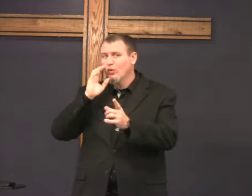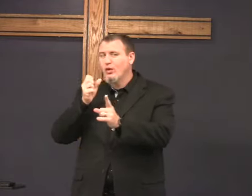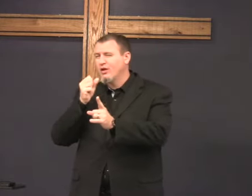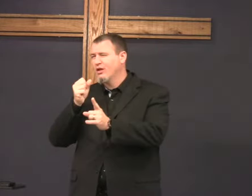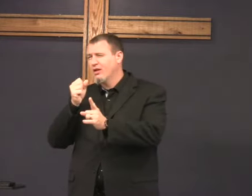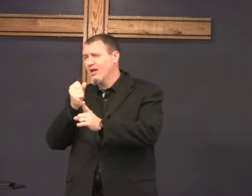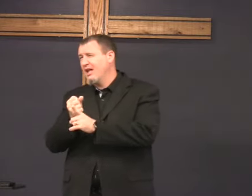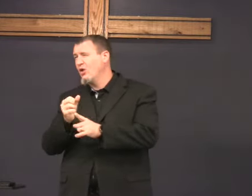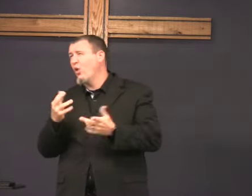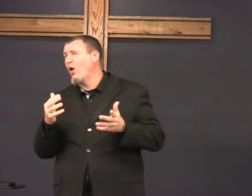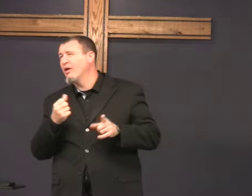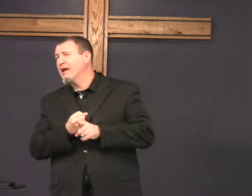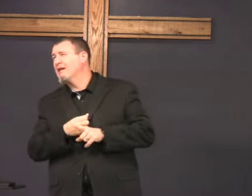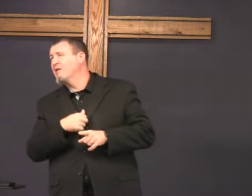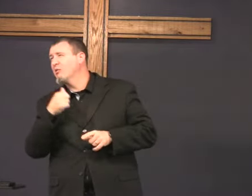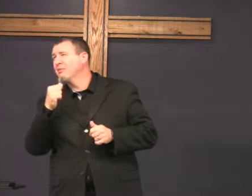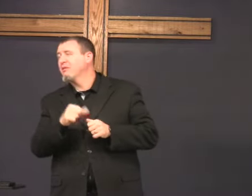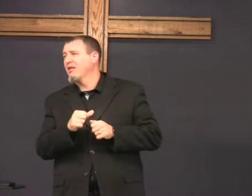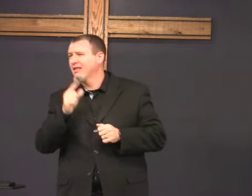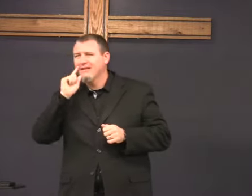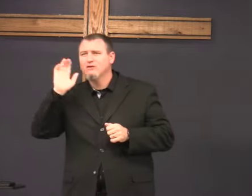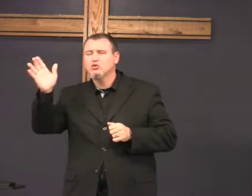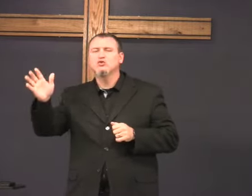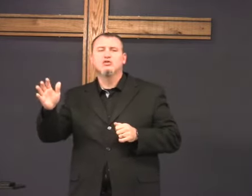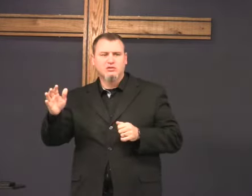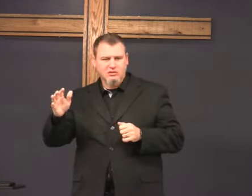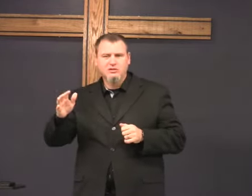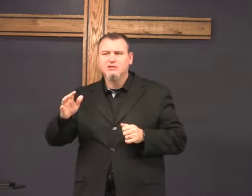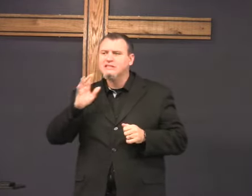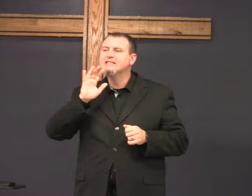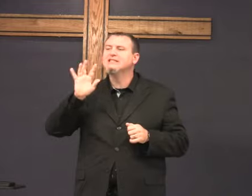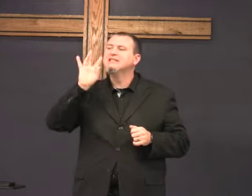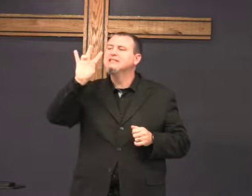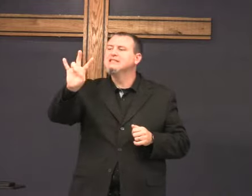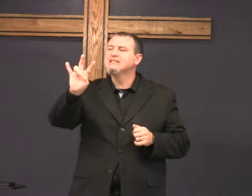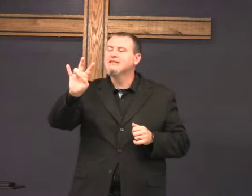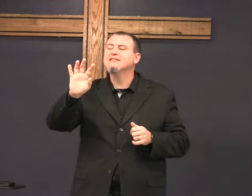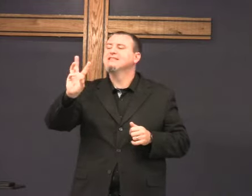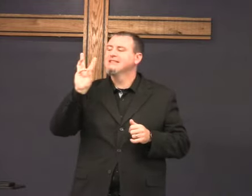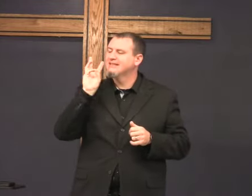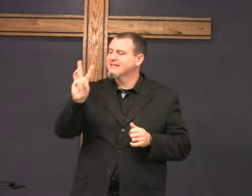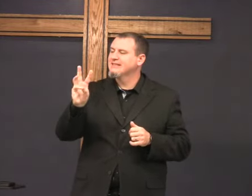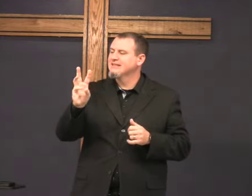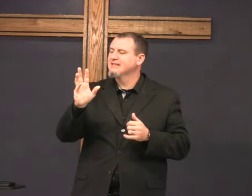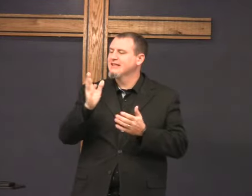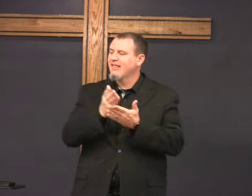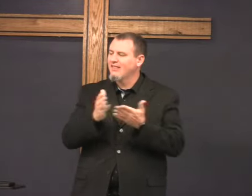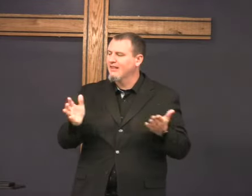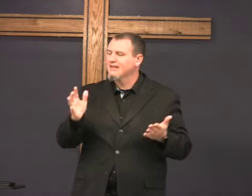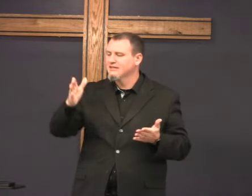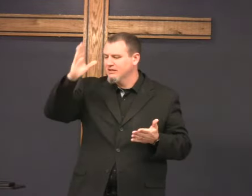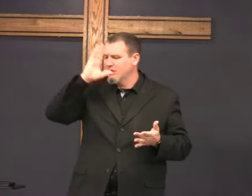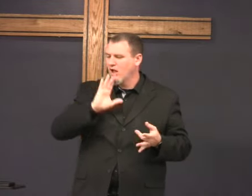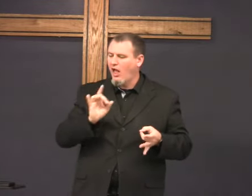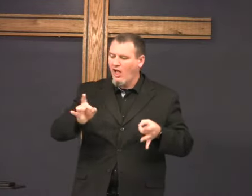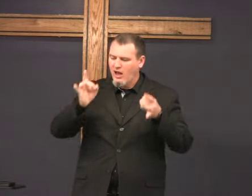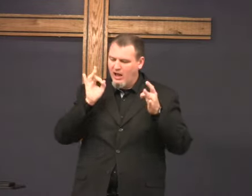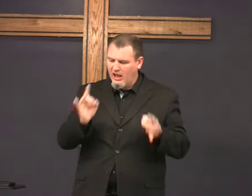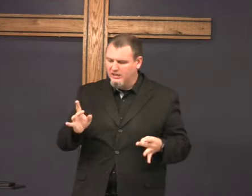Another verse. I can't remember this, but I'll see it in the future. Six things